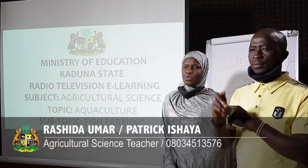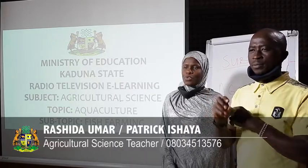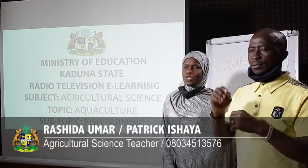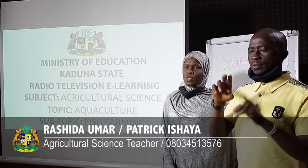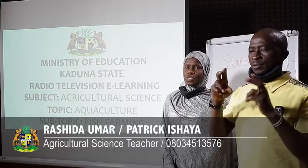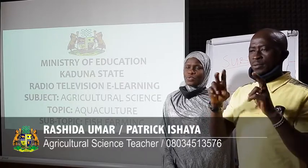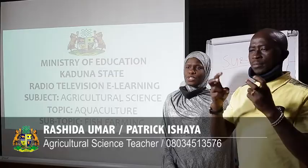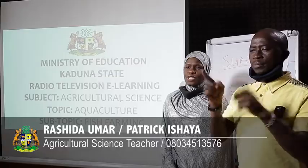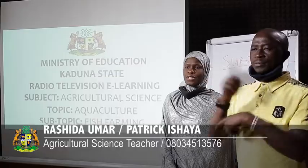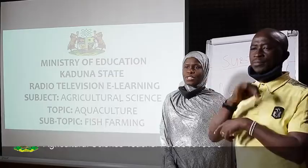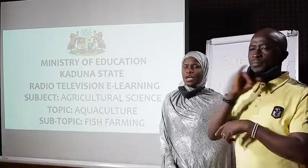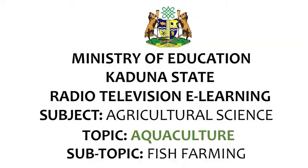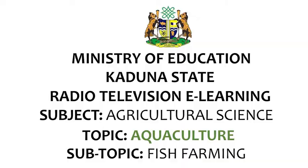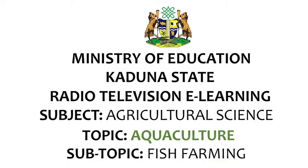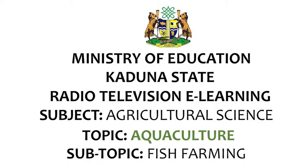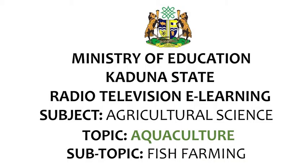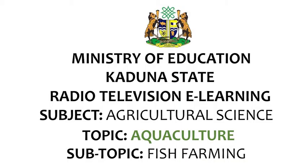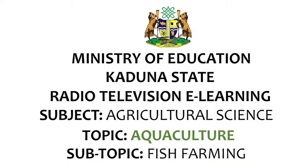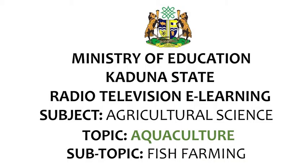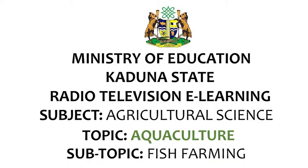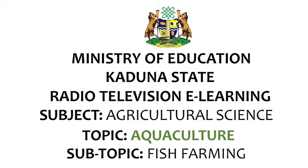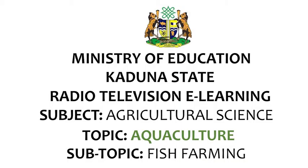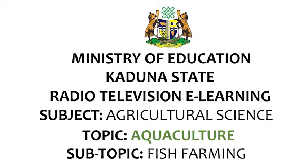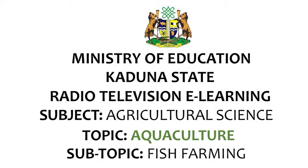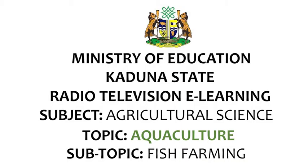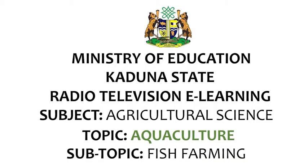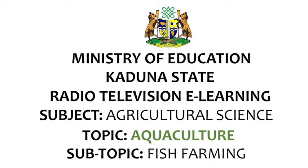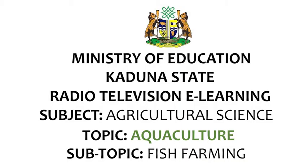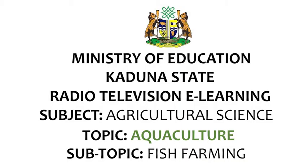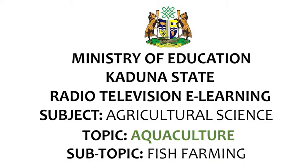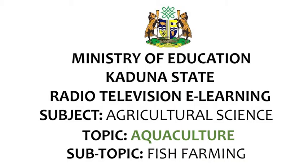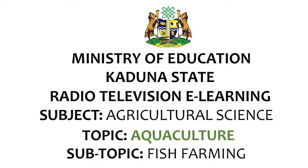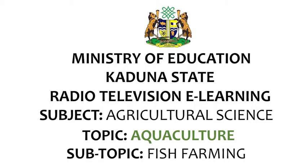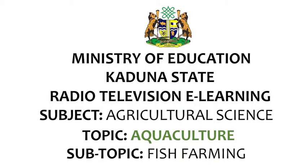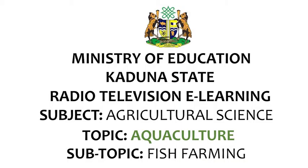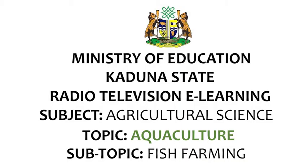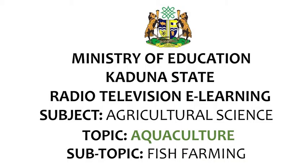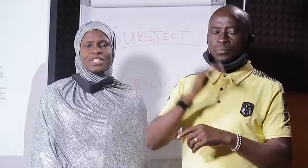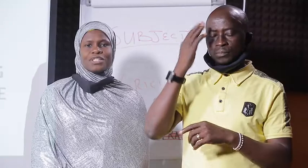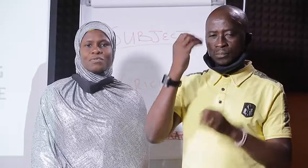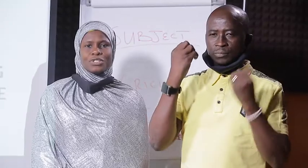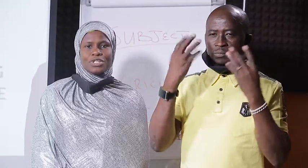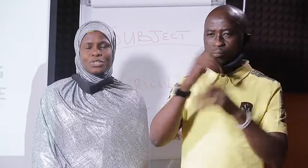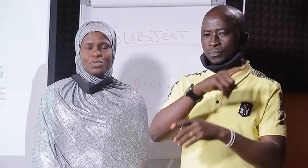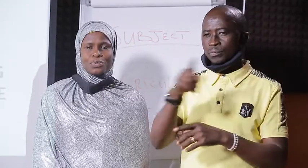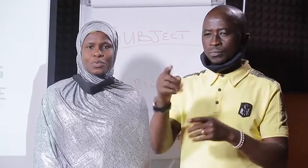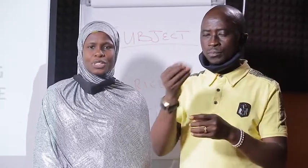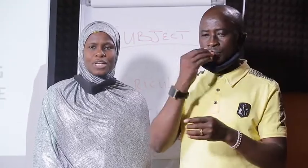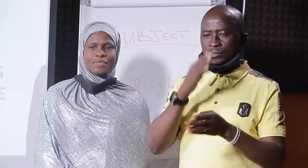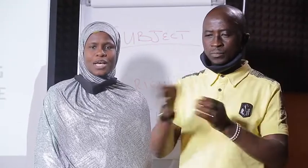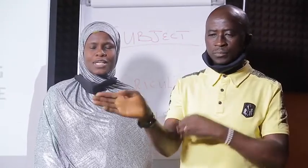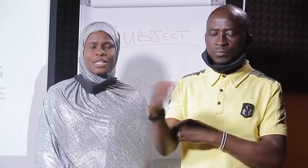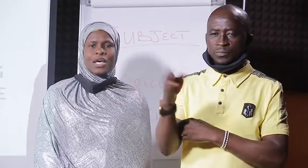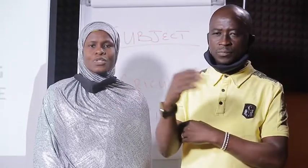Our topic for discussion today is aquaculture. My learners, I know most of you have been eating fish at home,